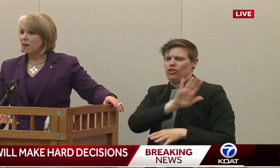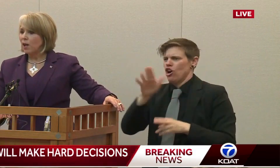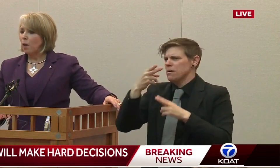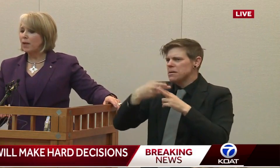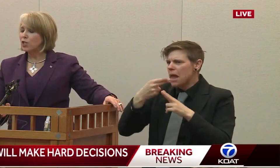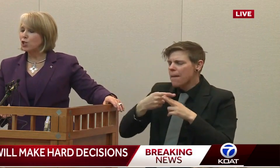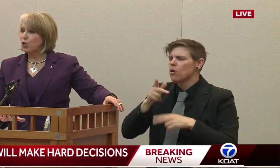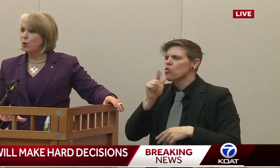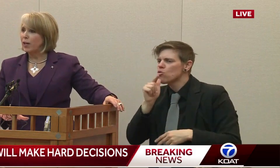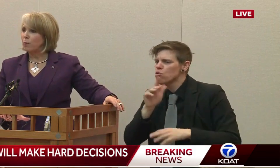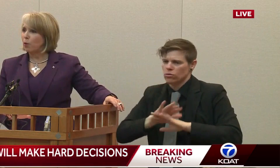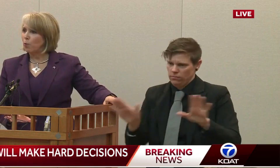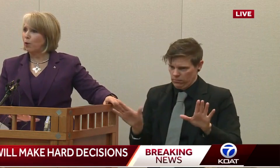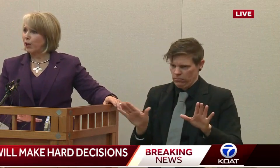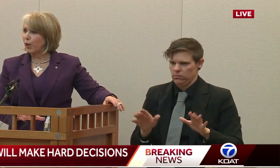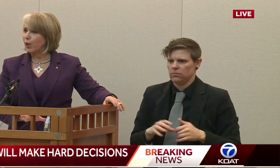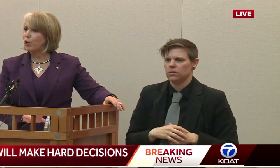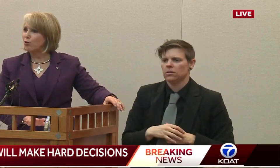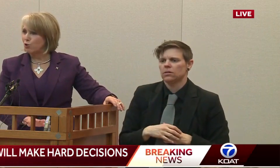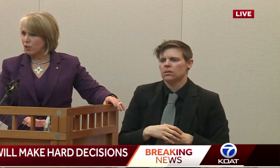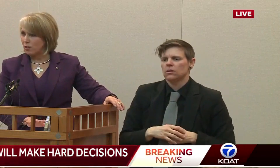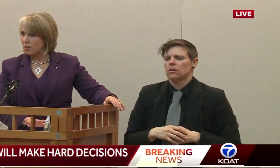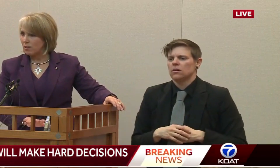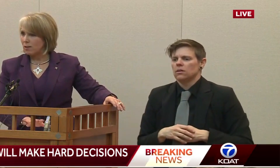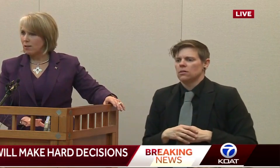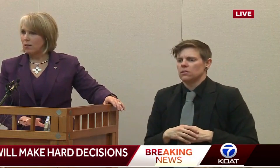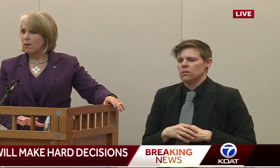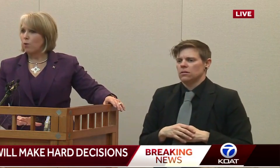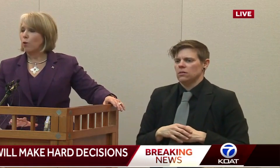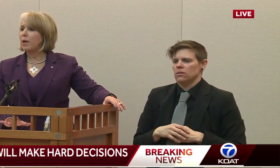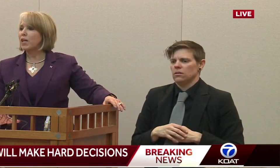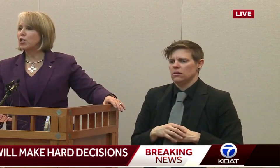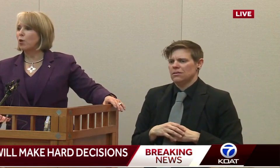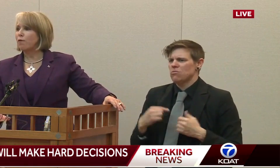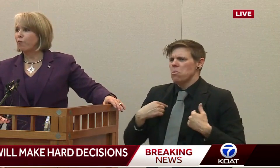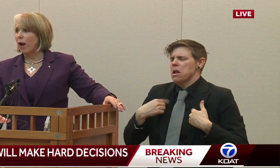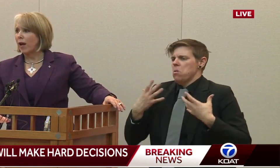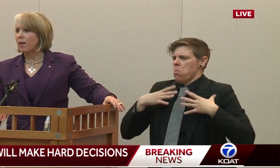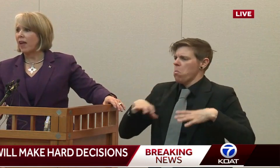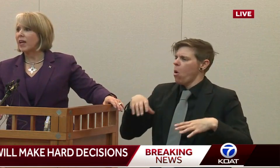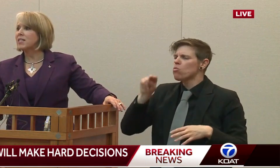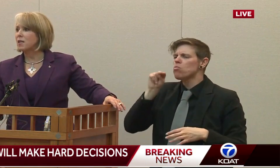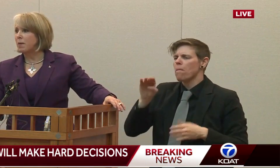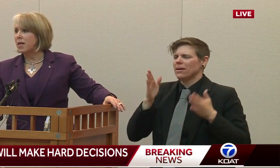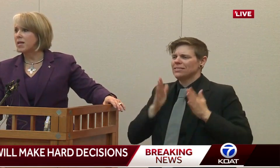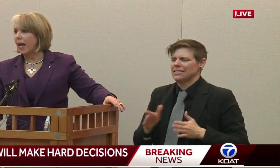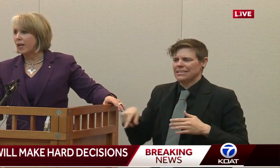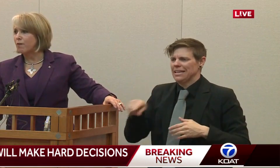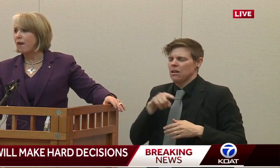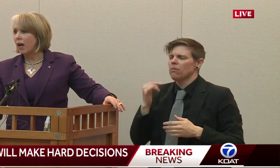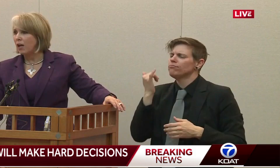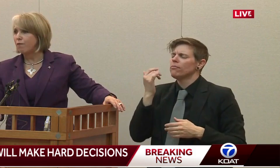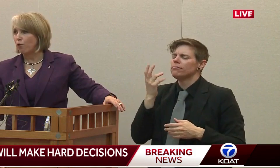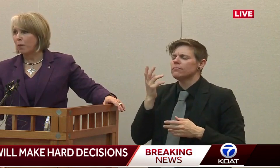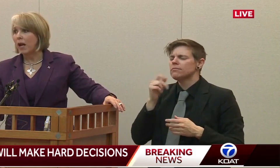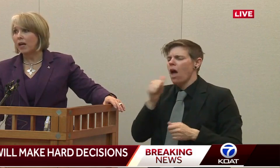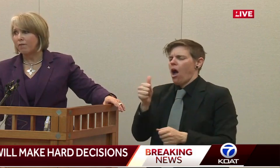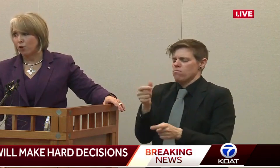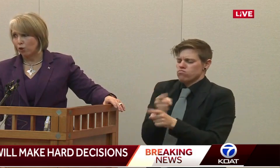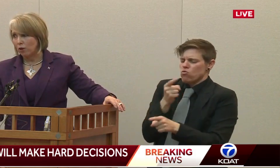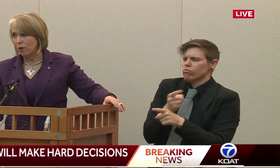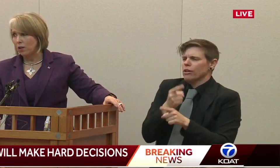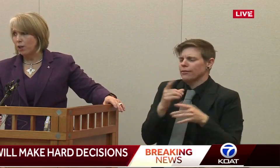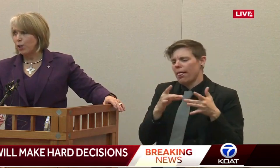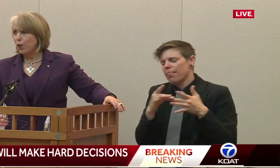coming to inappropriate conclusions or being so afraid they exhibit negative, hateful